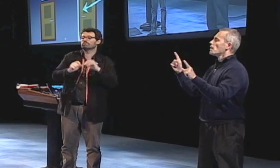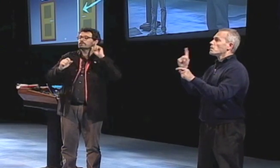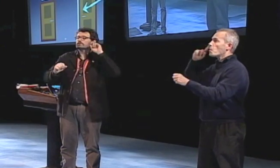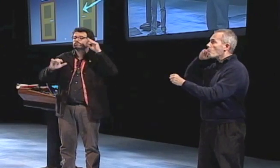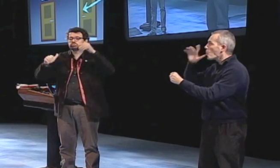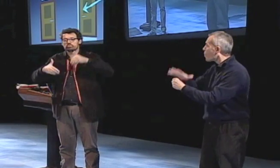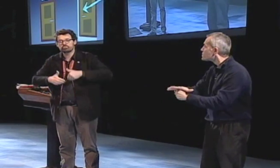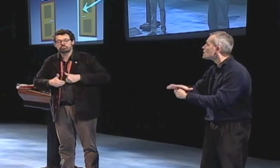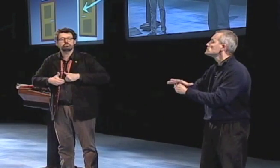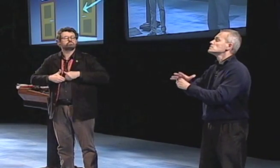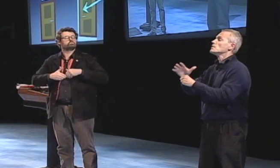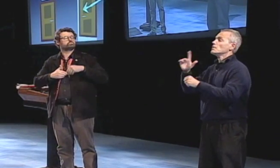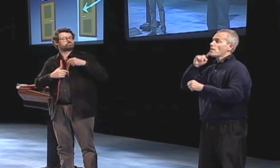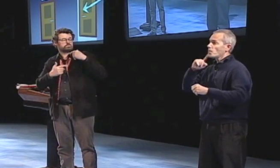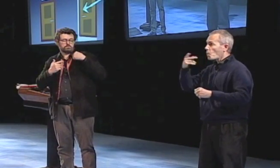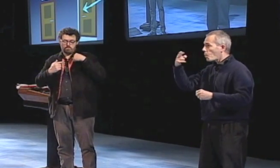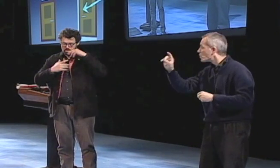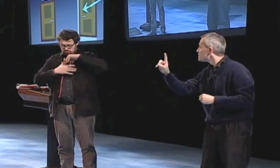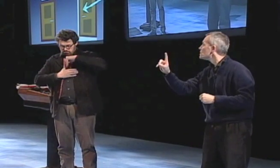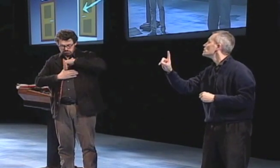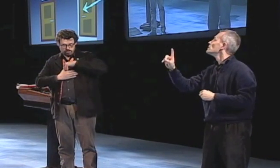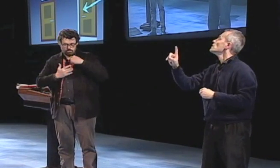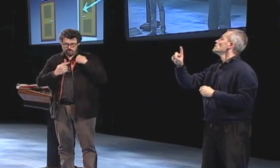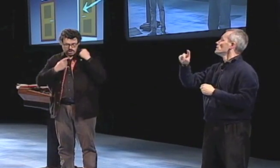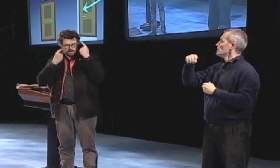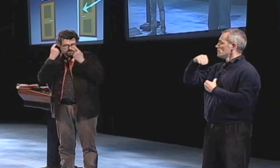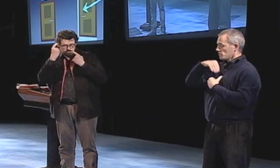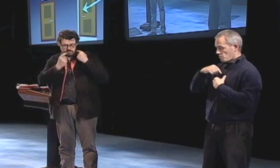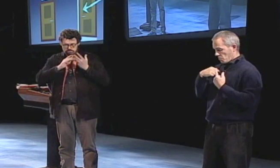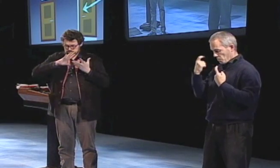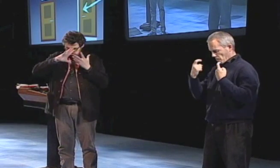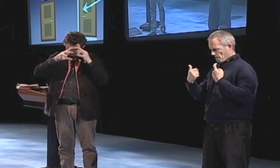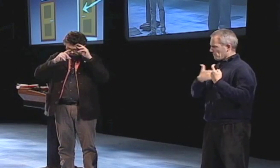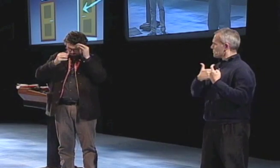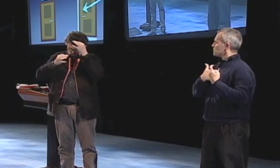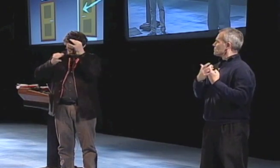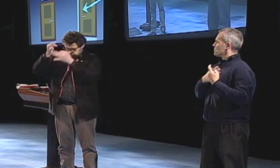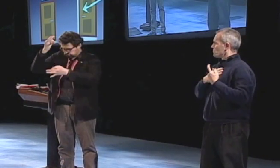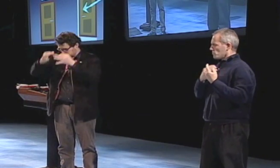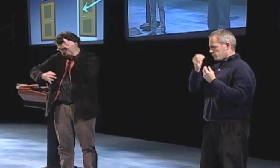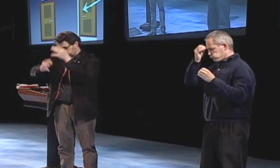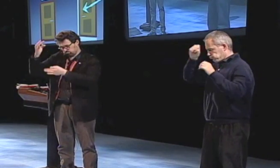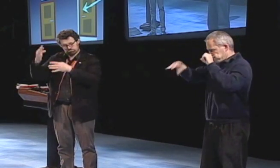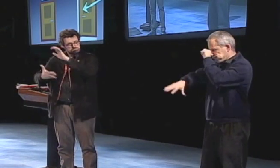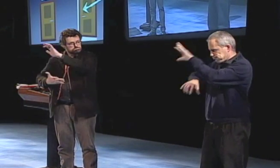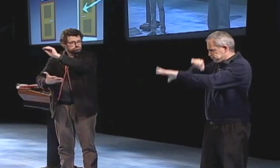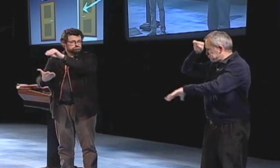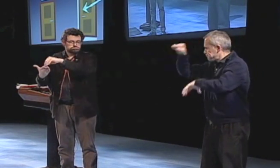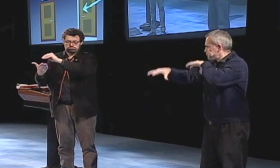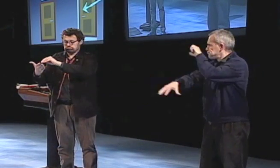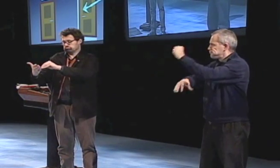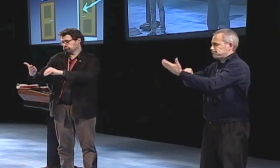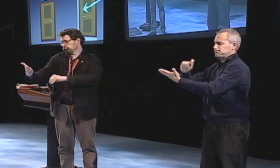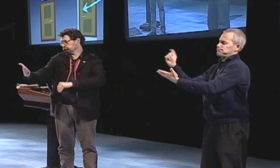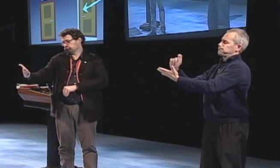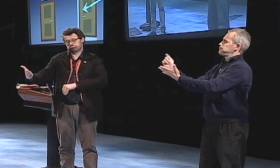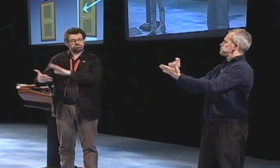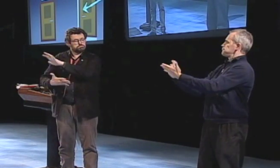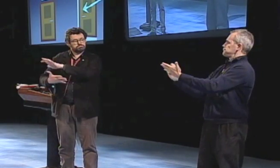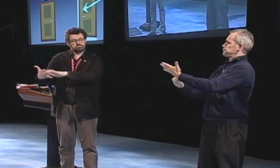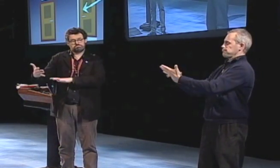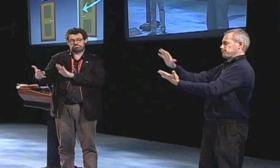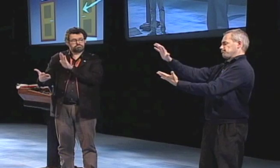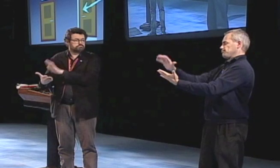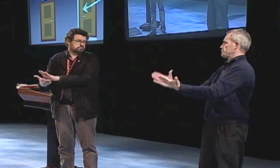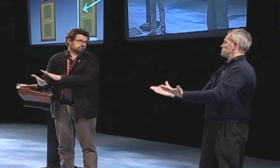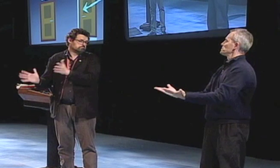the word that I coined for certism was different I had heard of the words audism and deafhood